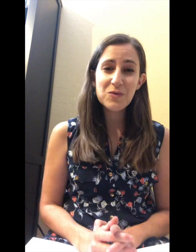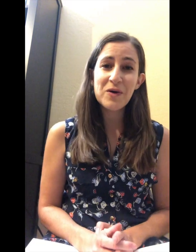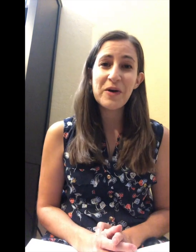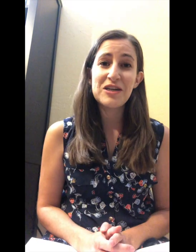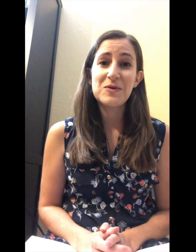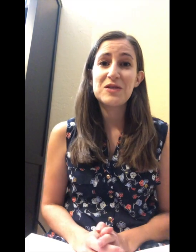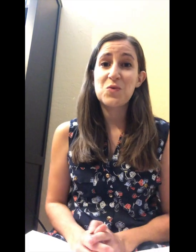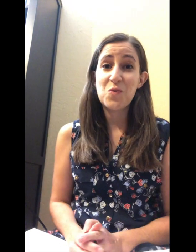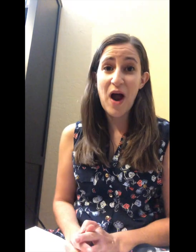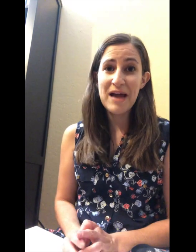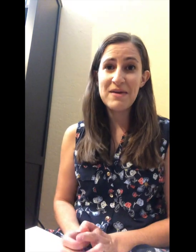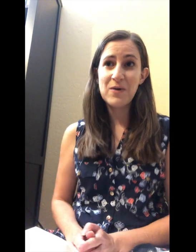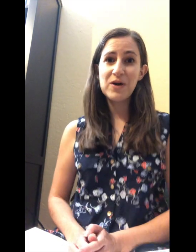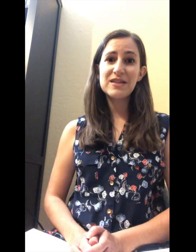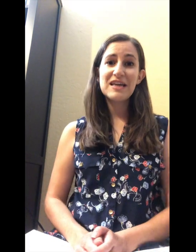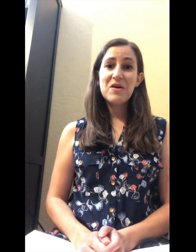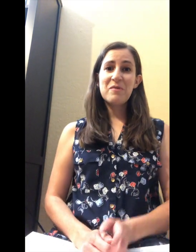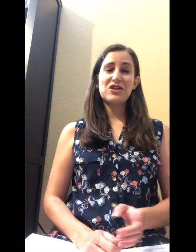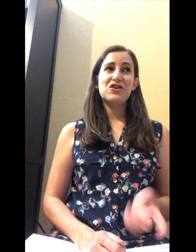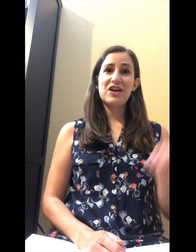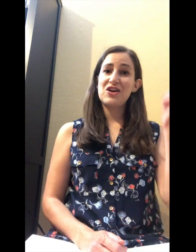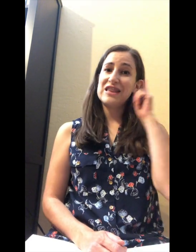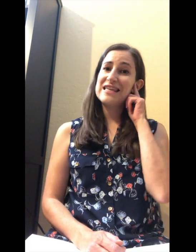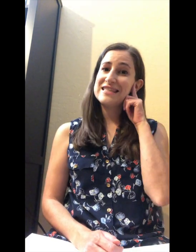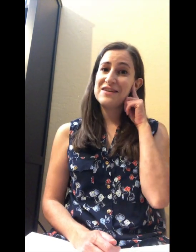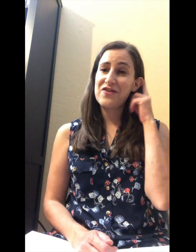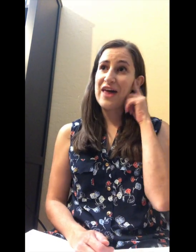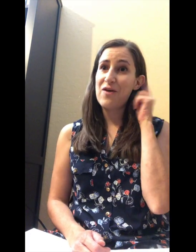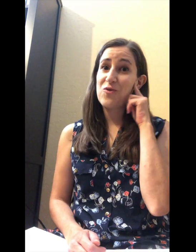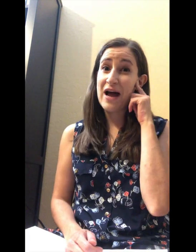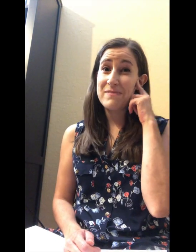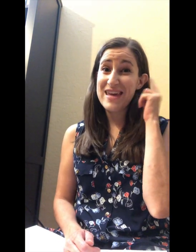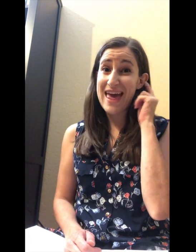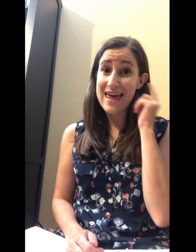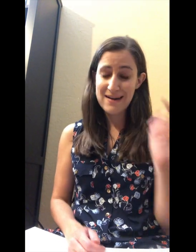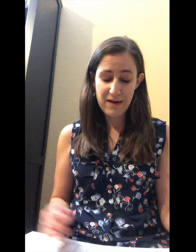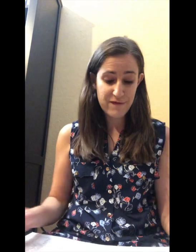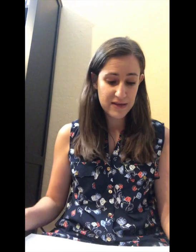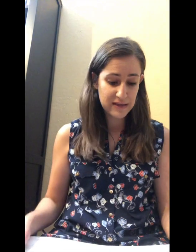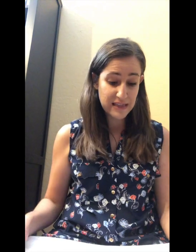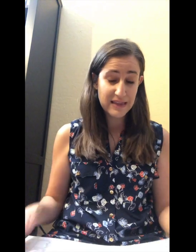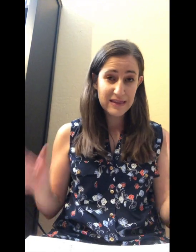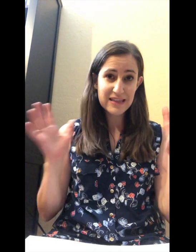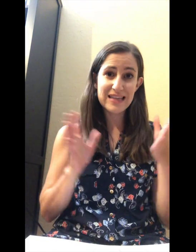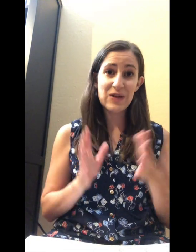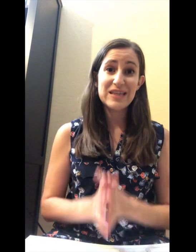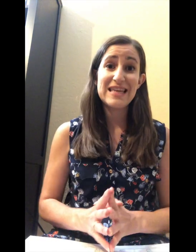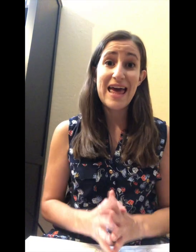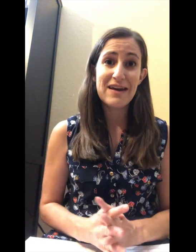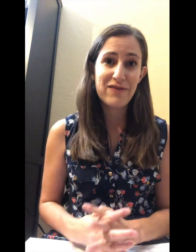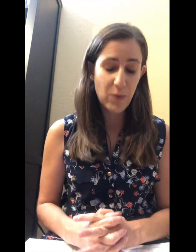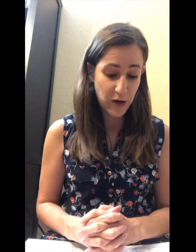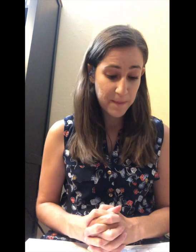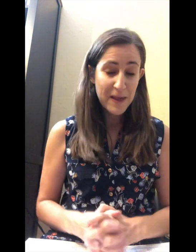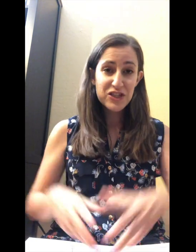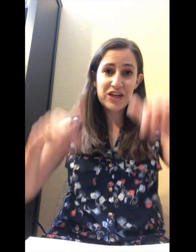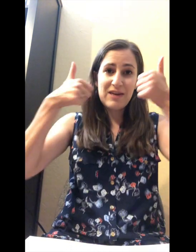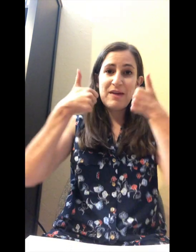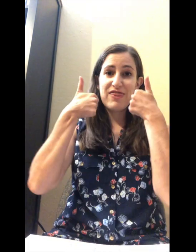one we're going to do is rhyming words. Make sure that you're listening for that rhyme, the sounds at the end of the word. So you're going to give me a